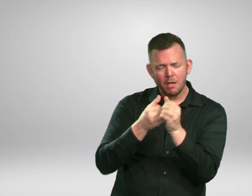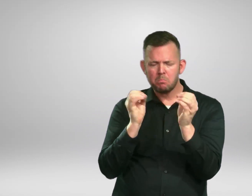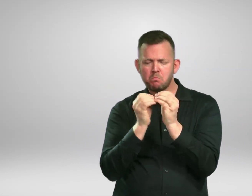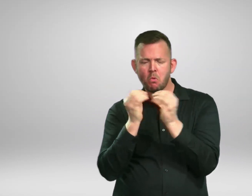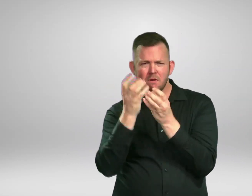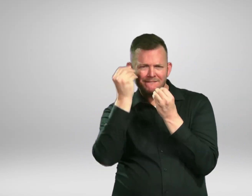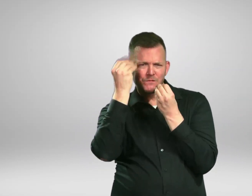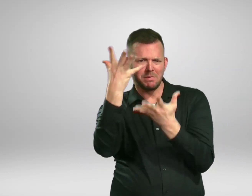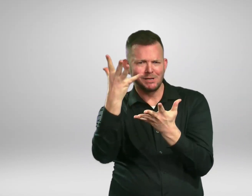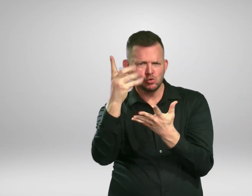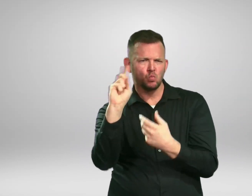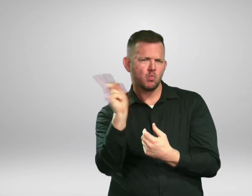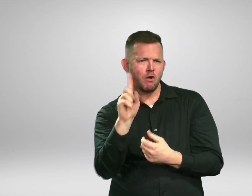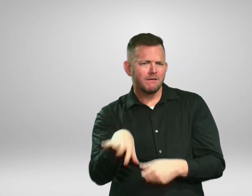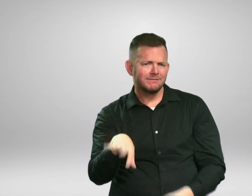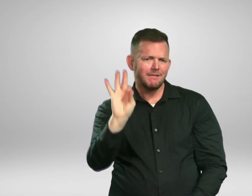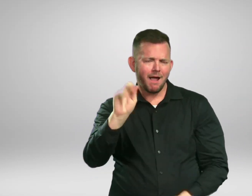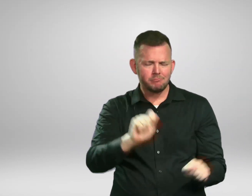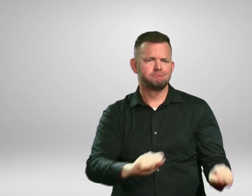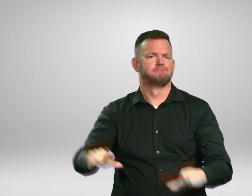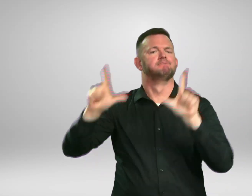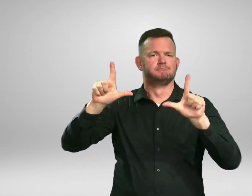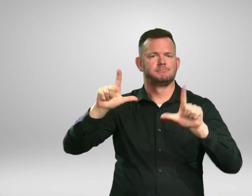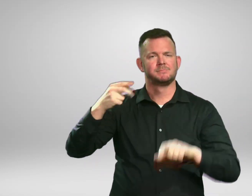HoustonEmergency.org.